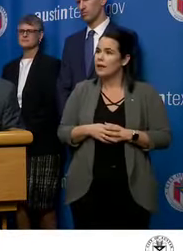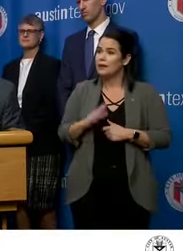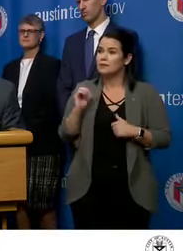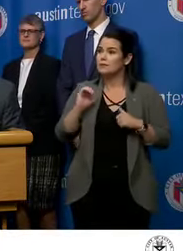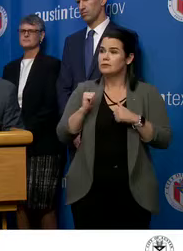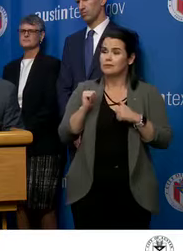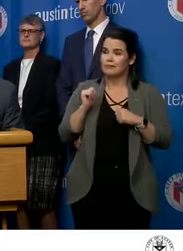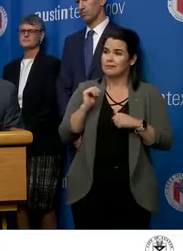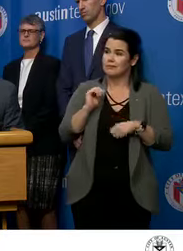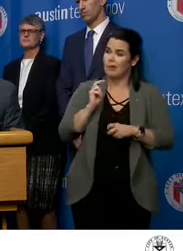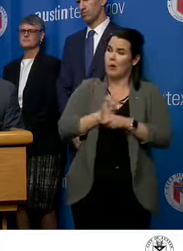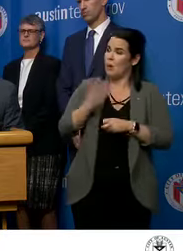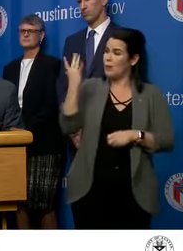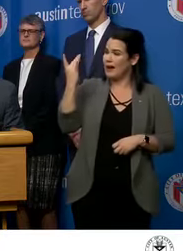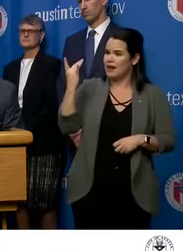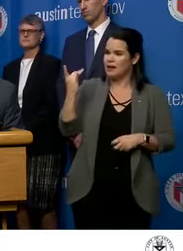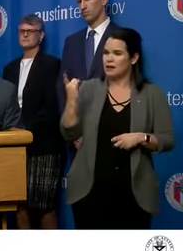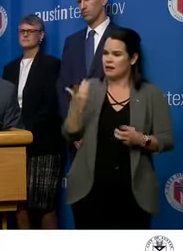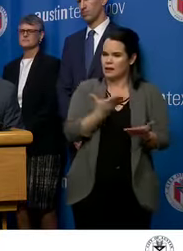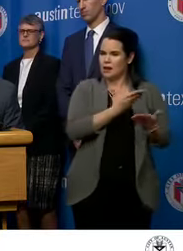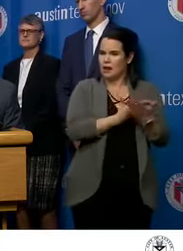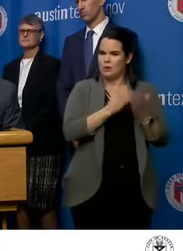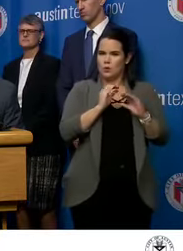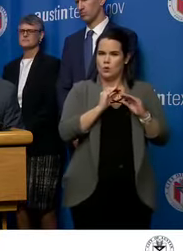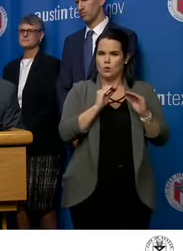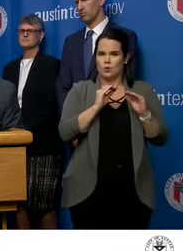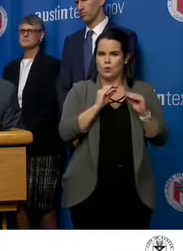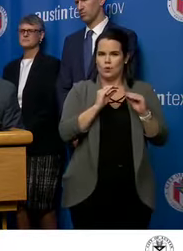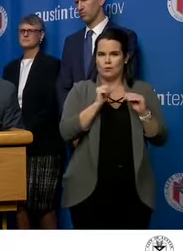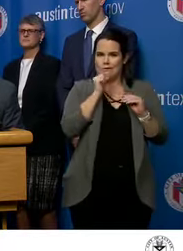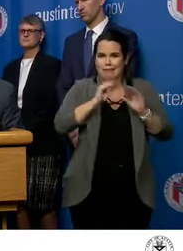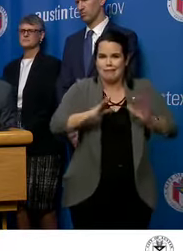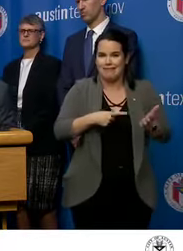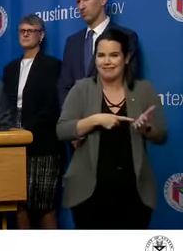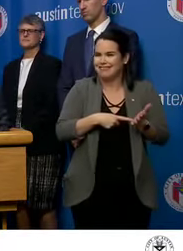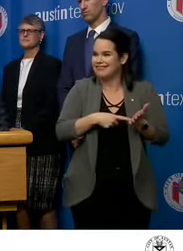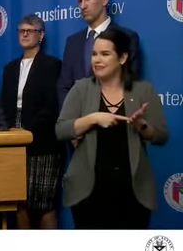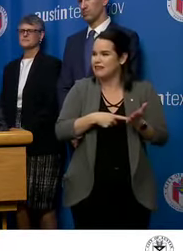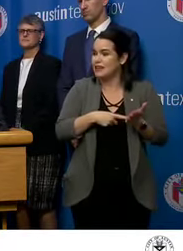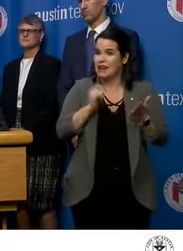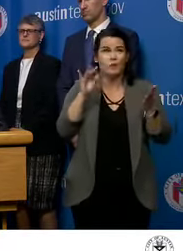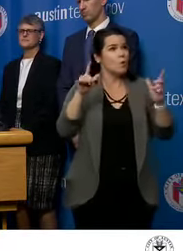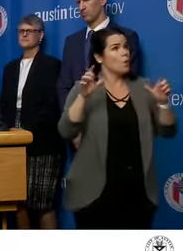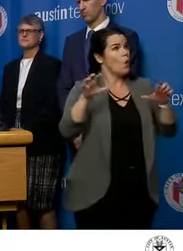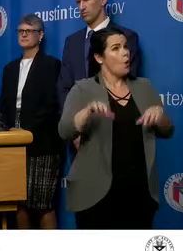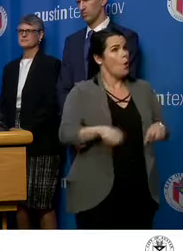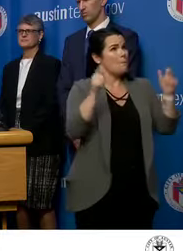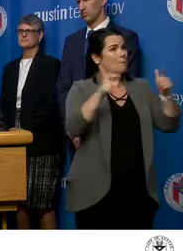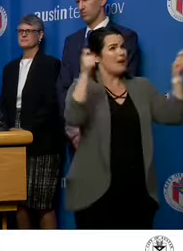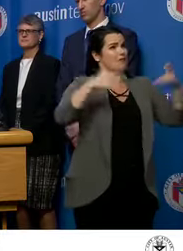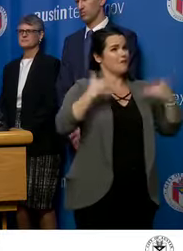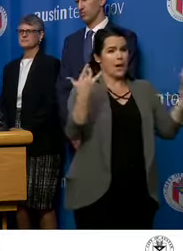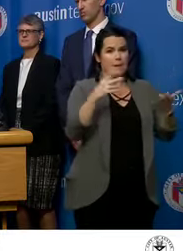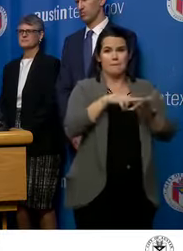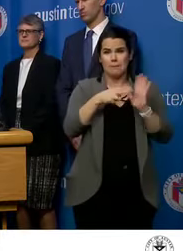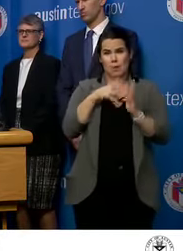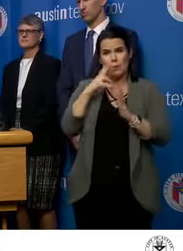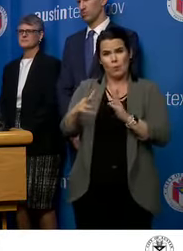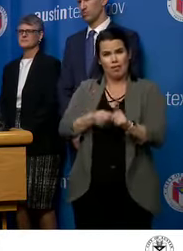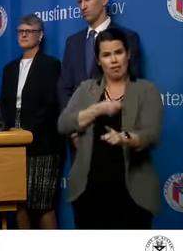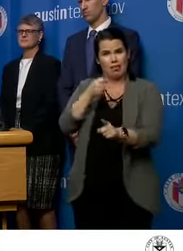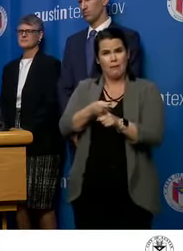that holding large events overall changes the magnitude of outbreaks.